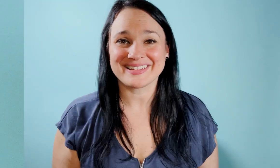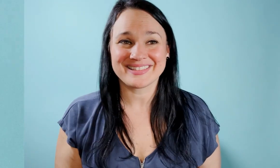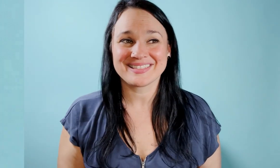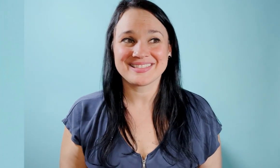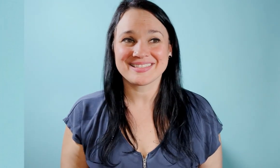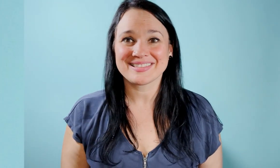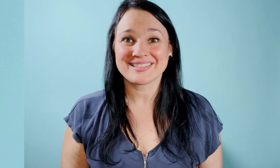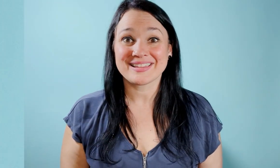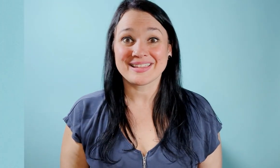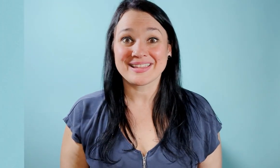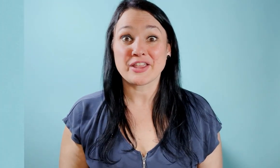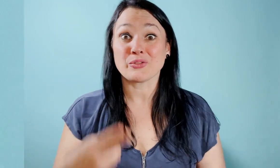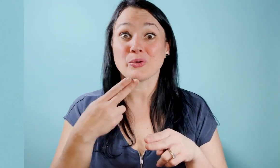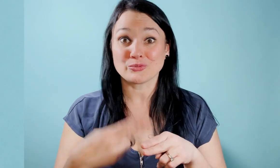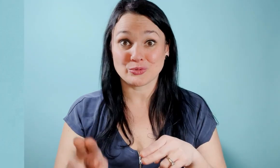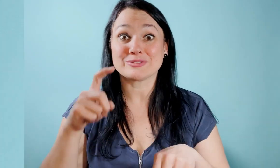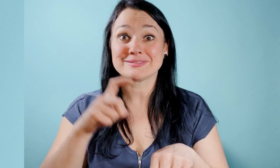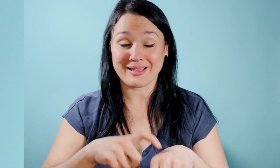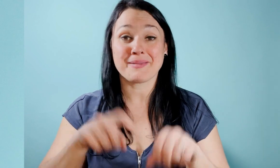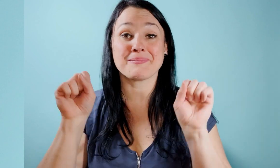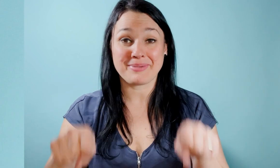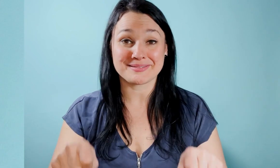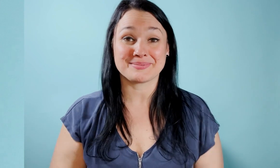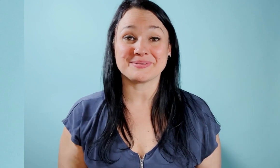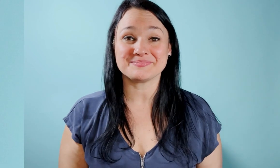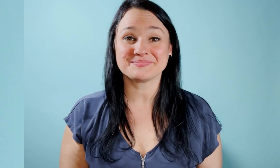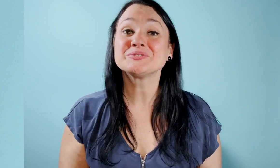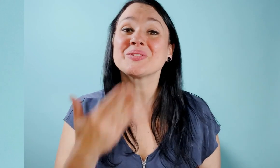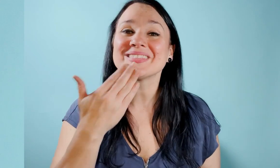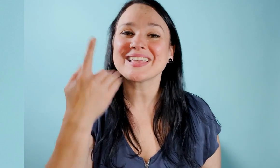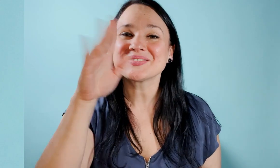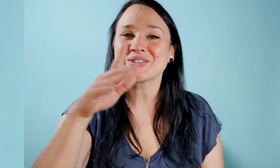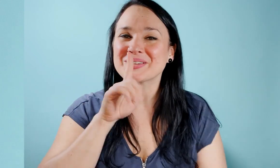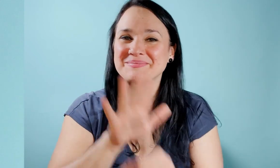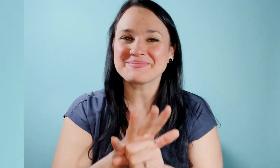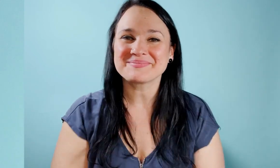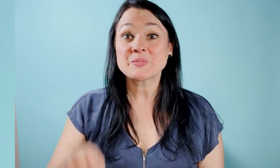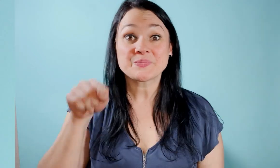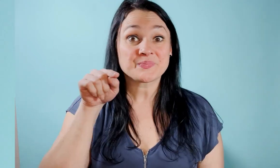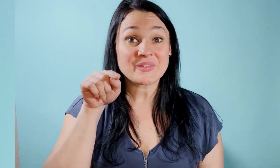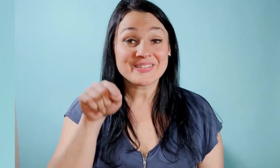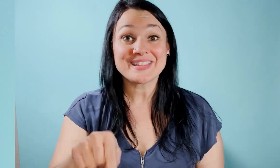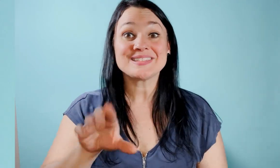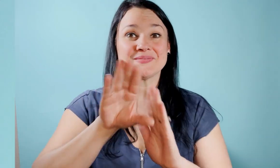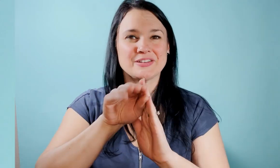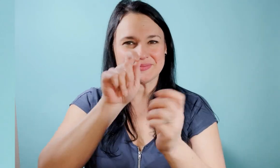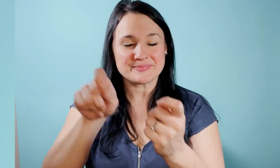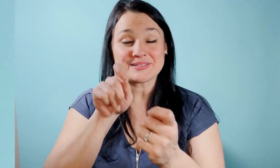in the shortest time possible so thank you for your commitment now